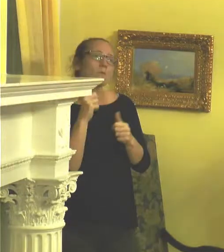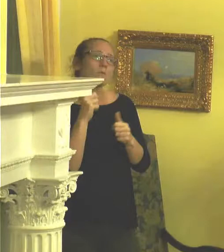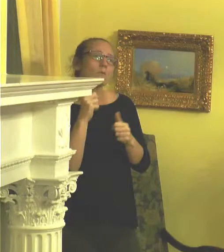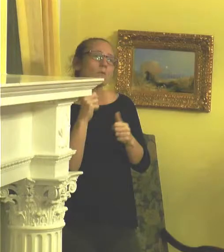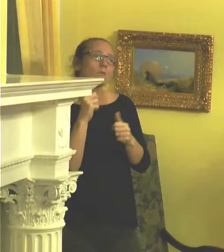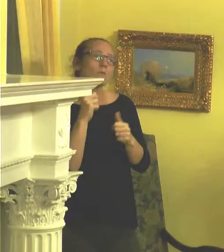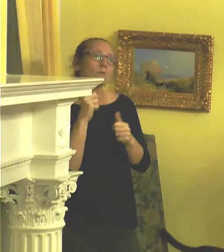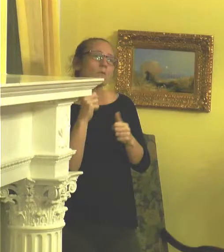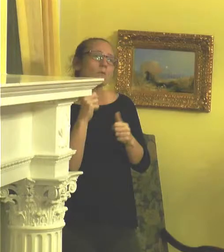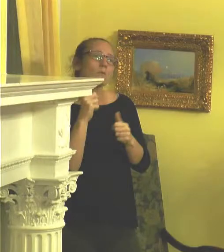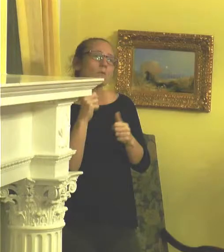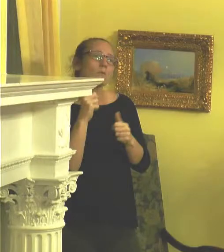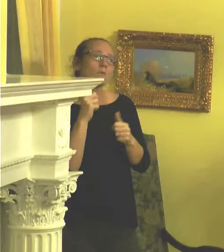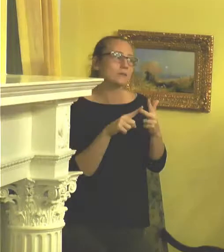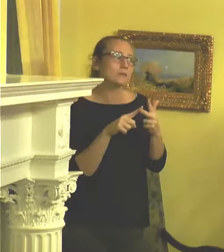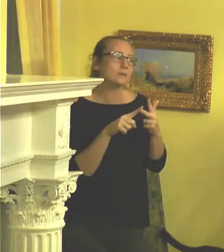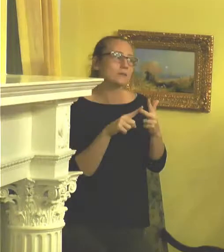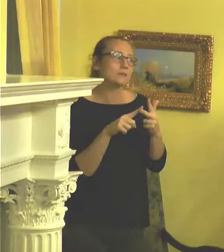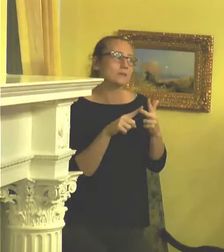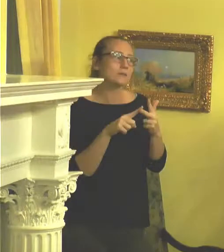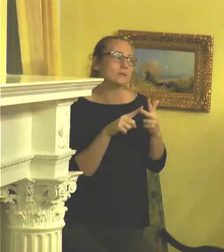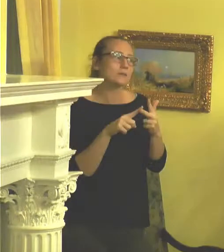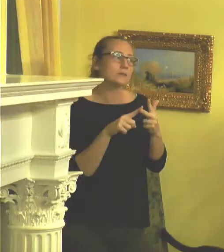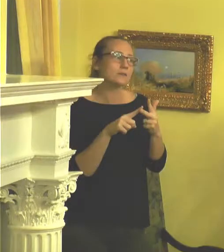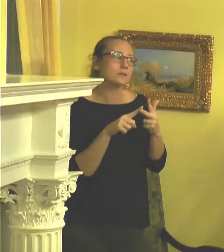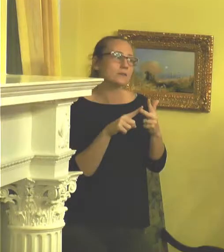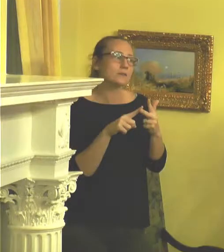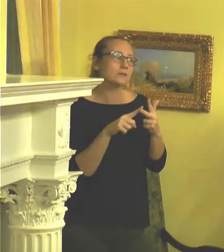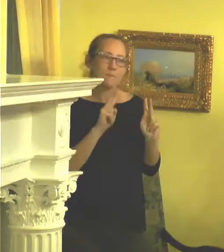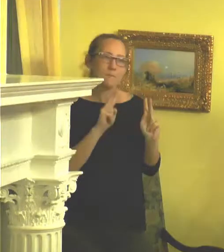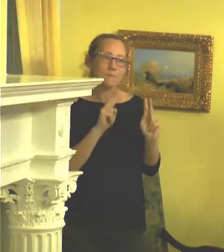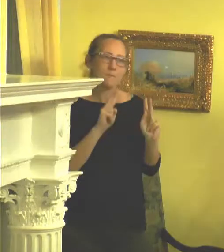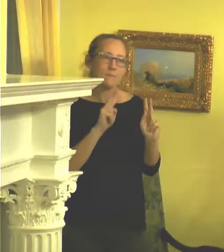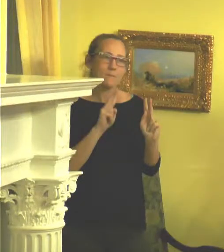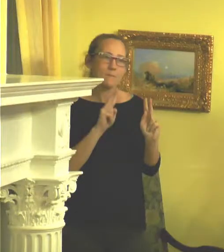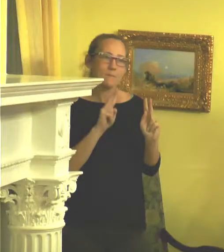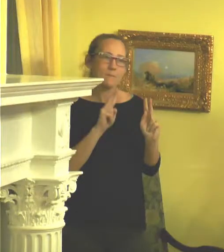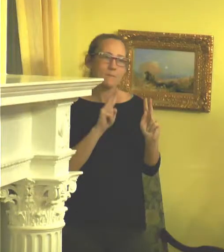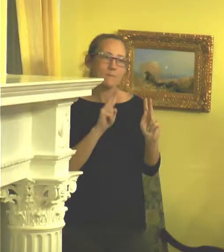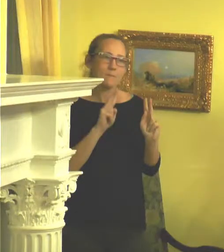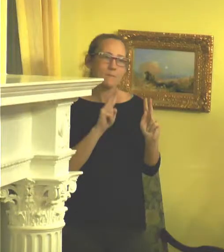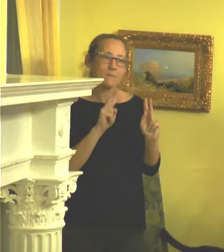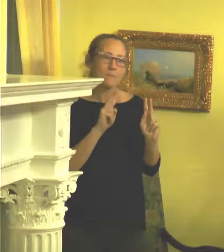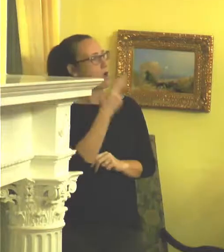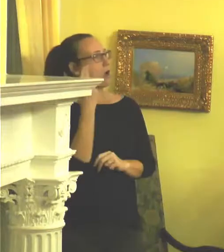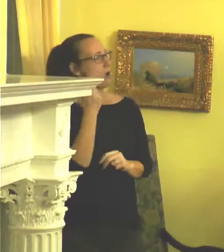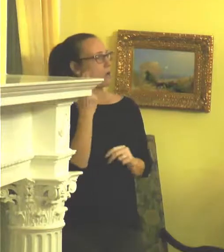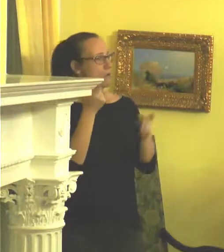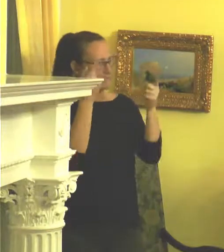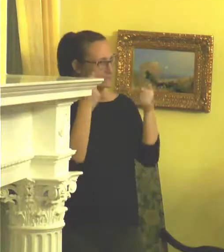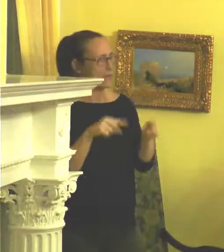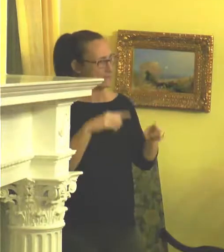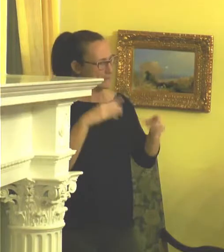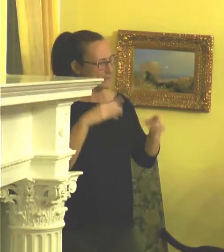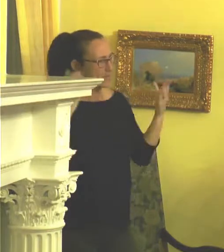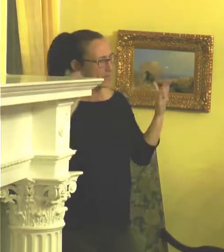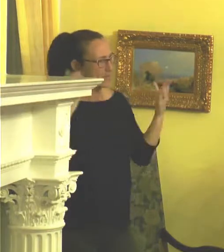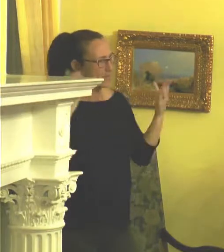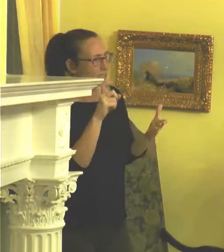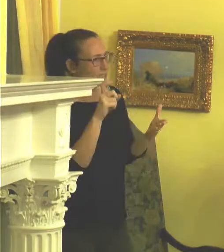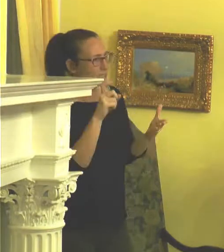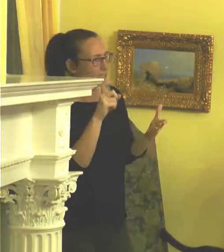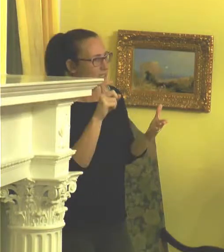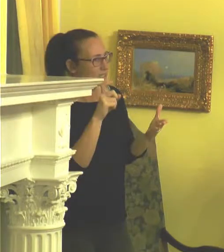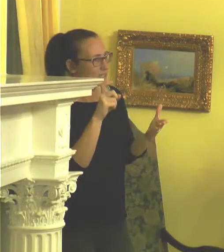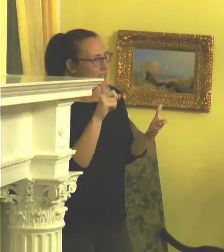and Princess Simpson Rasheed. And I was like, oh, this is happening here. And that was like the spark